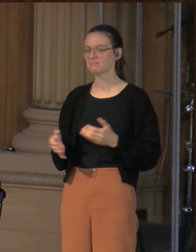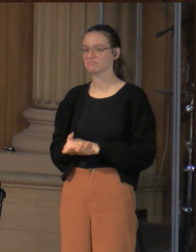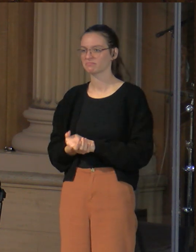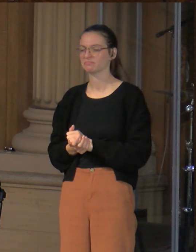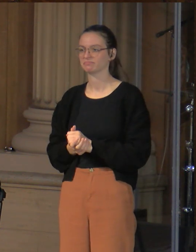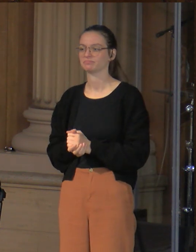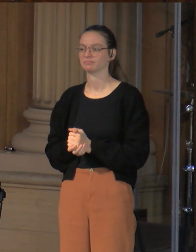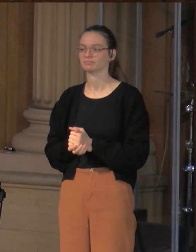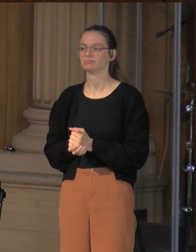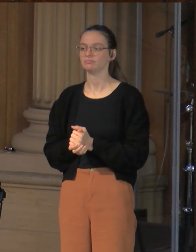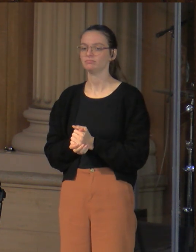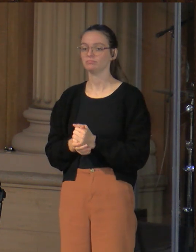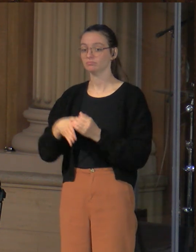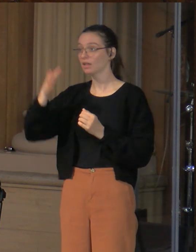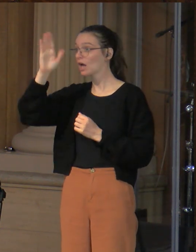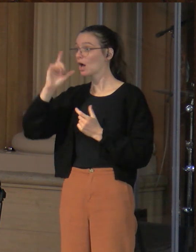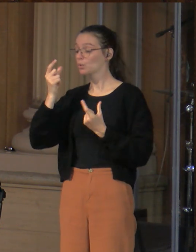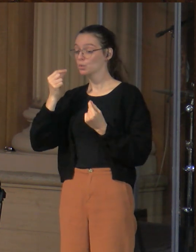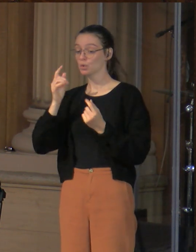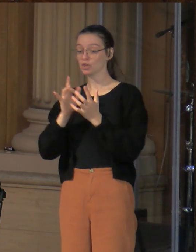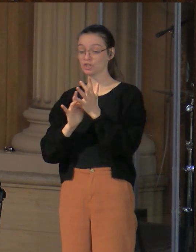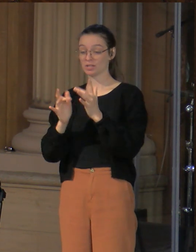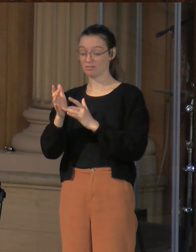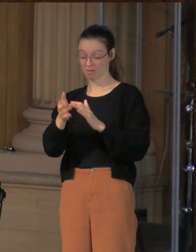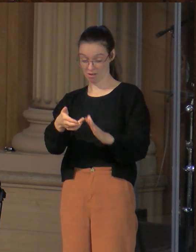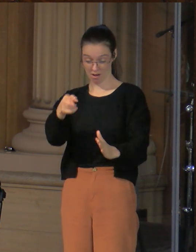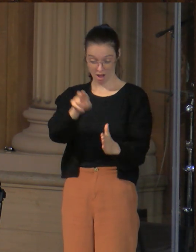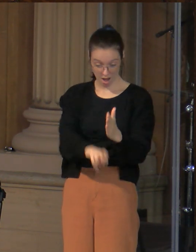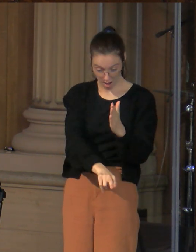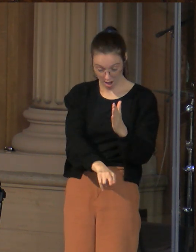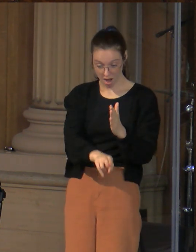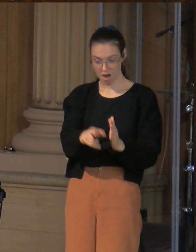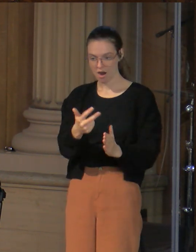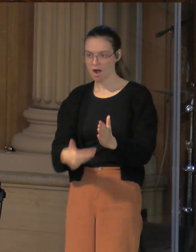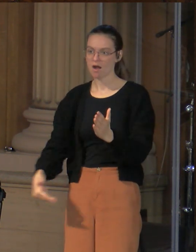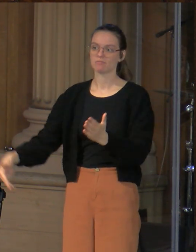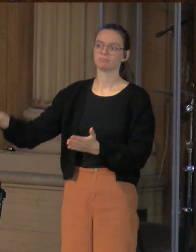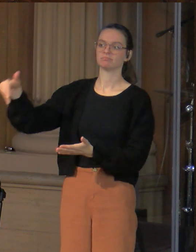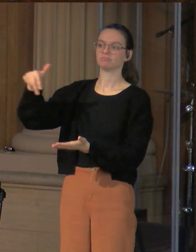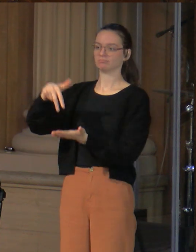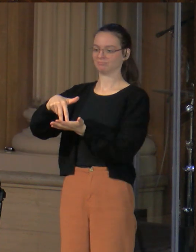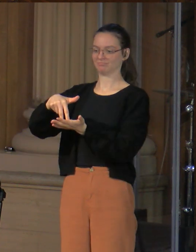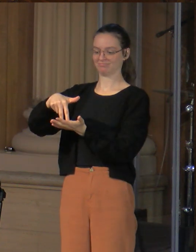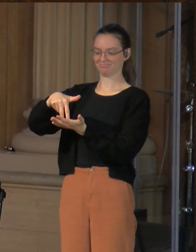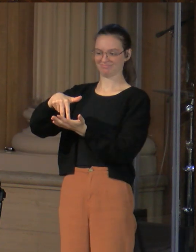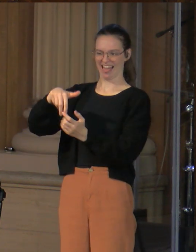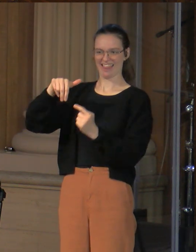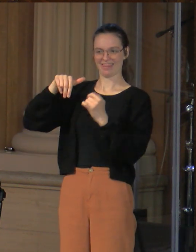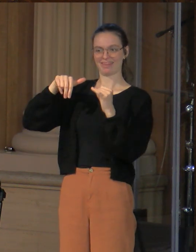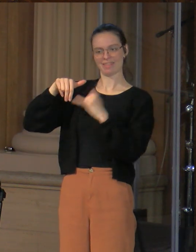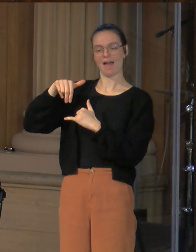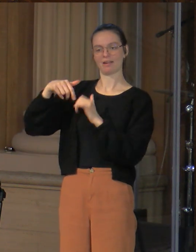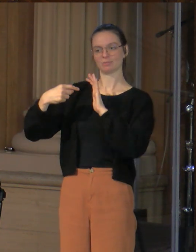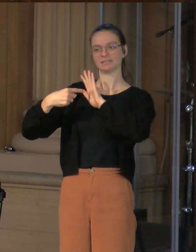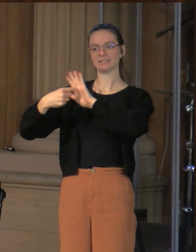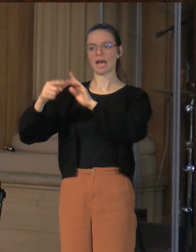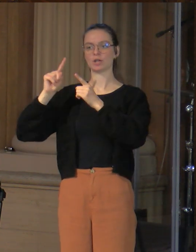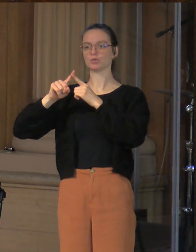God would bring Jesus from true death, and the resurrection of Jesus then would be the sign to that generation and all generations to